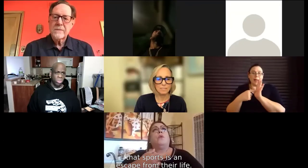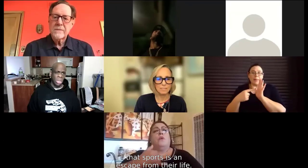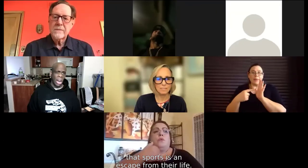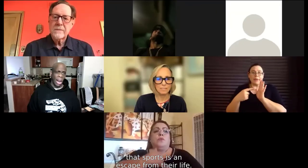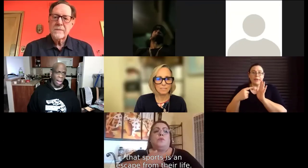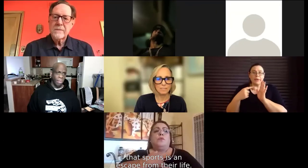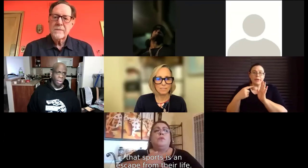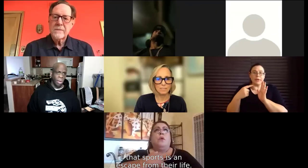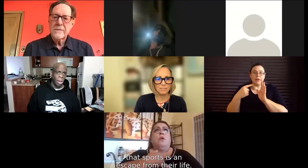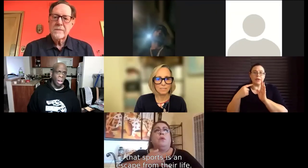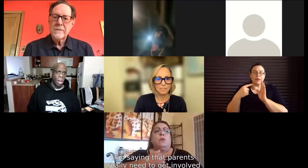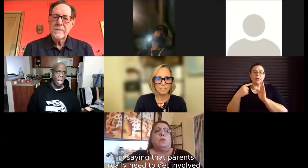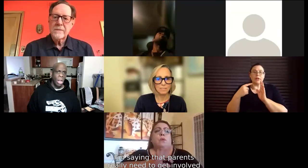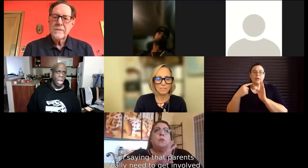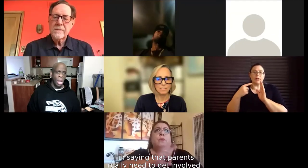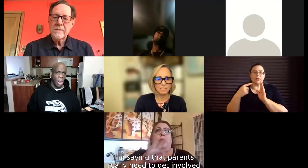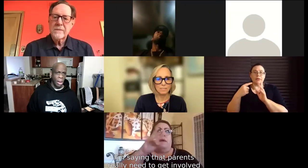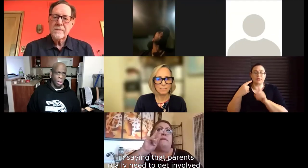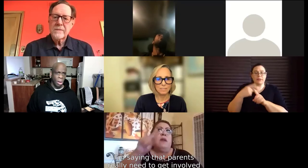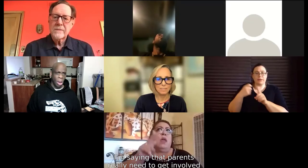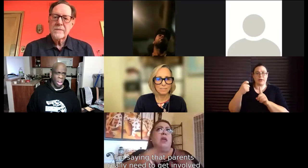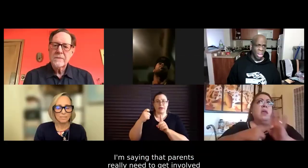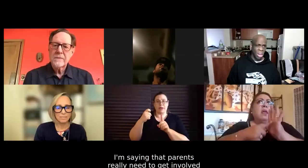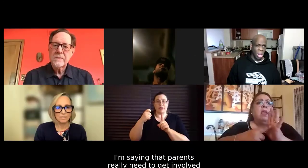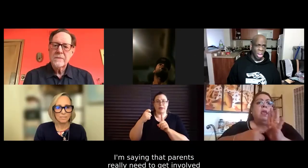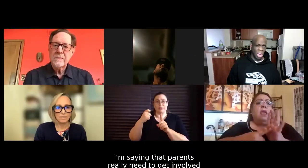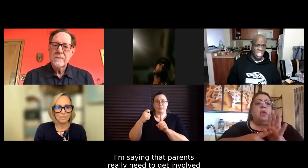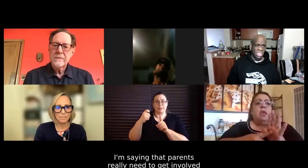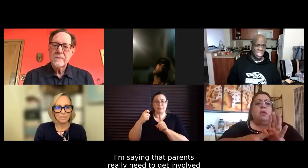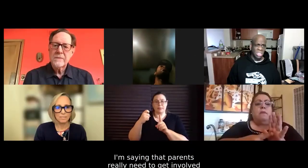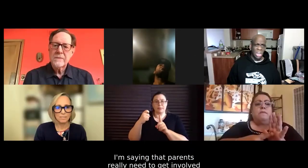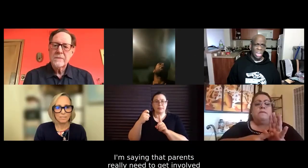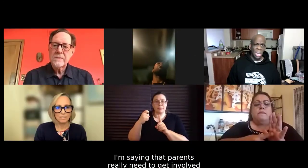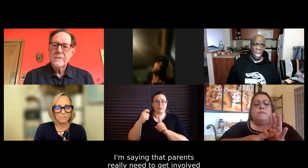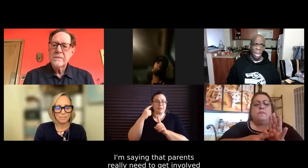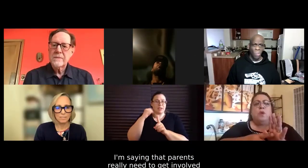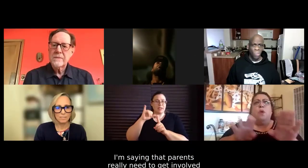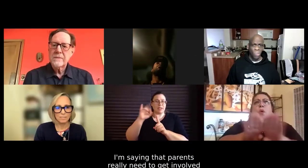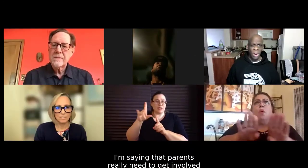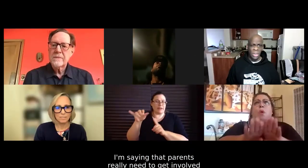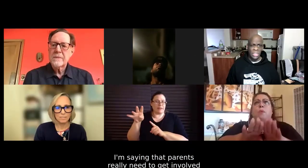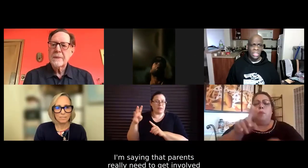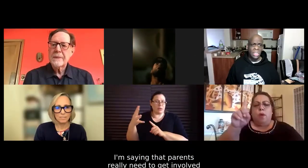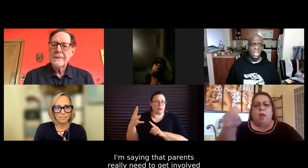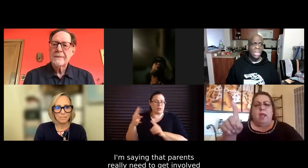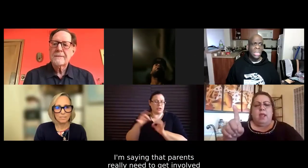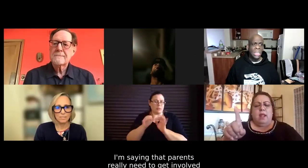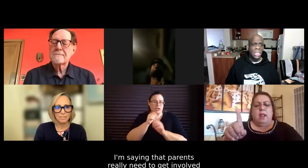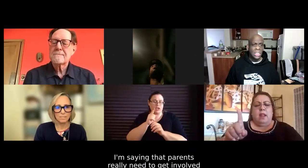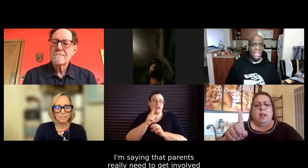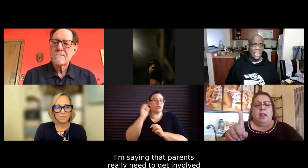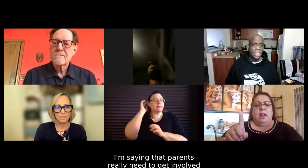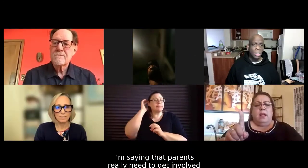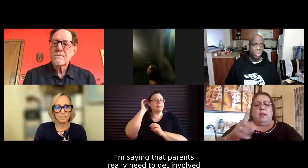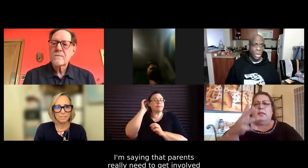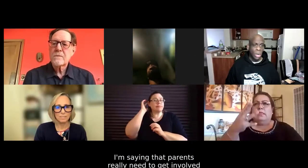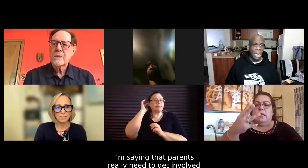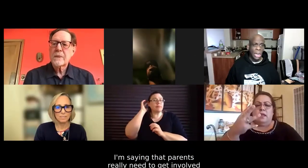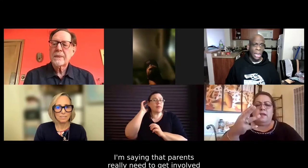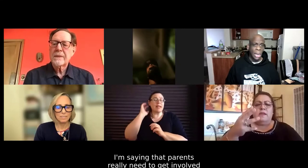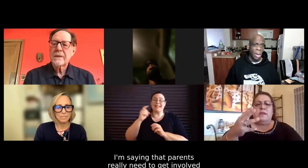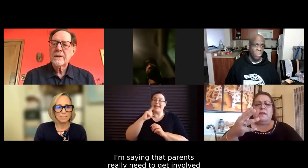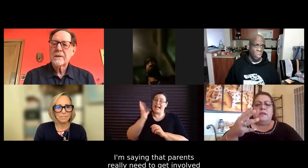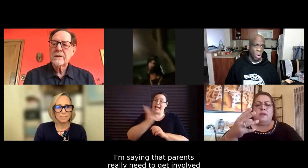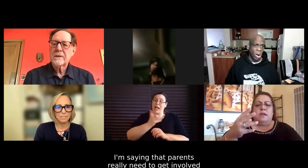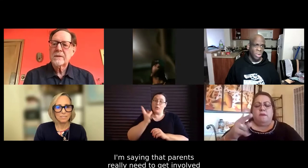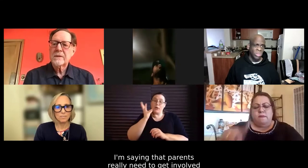going from the life. And, um, I understand that, um, parents need to really